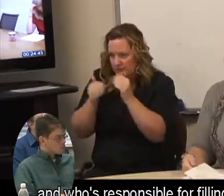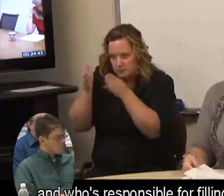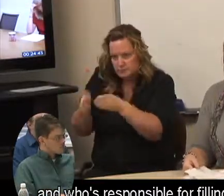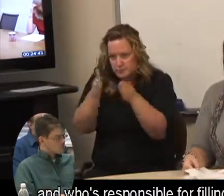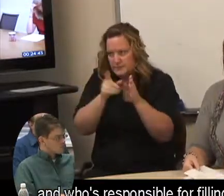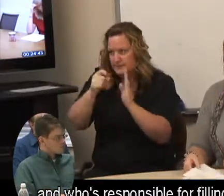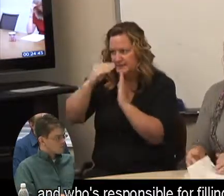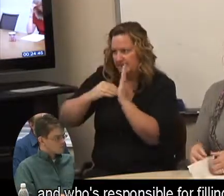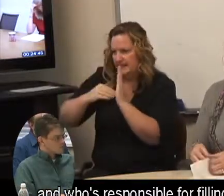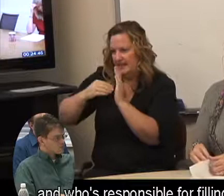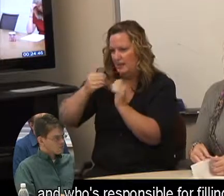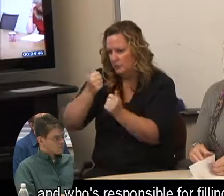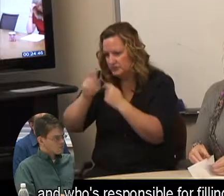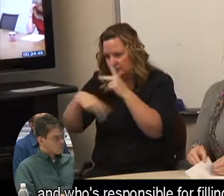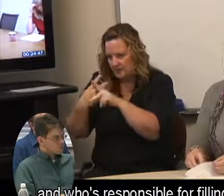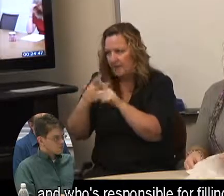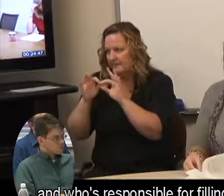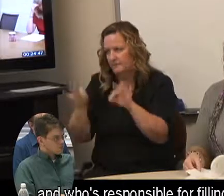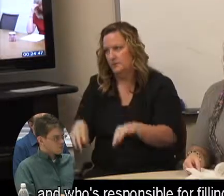out.